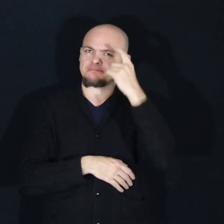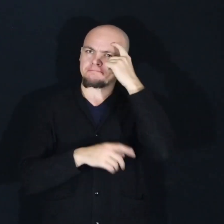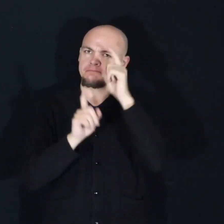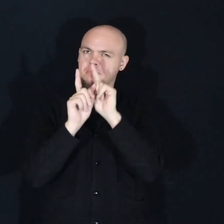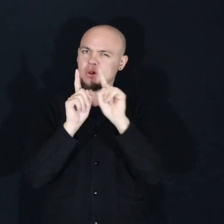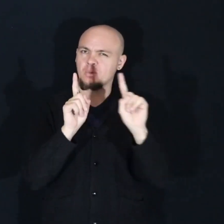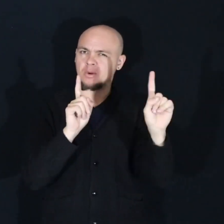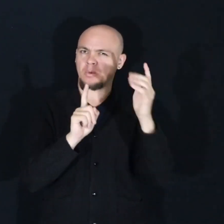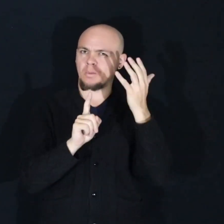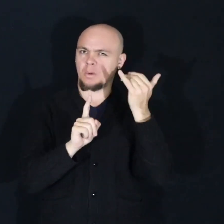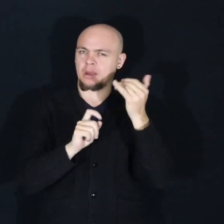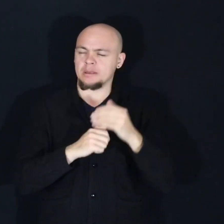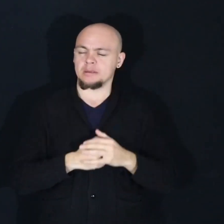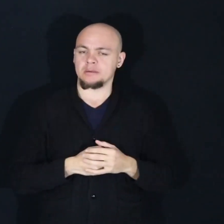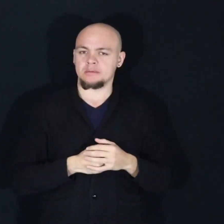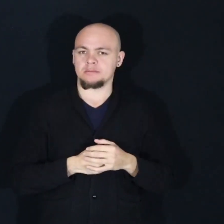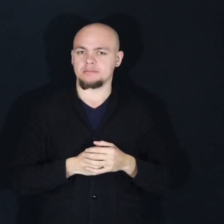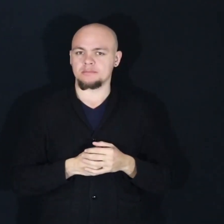wander?